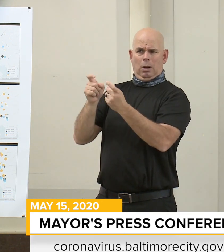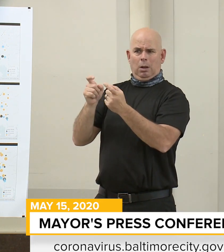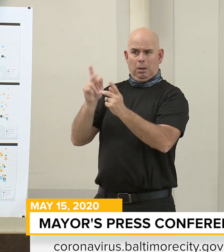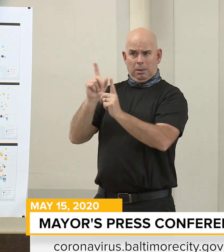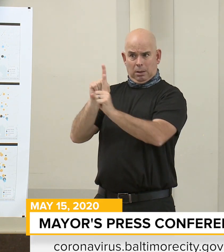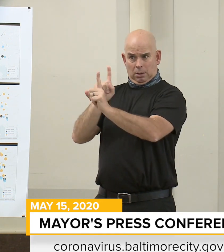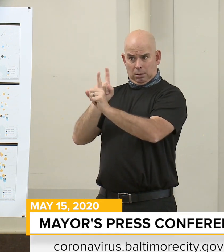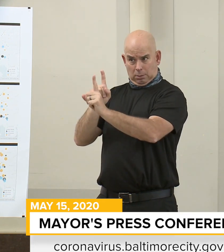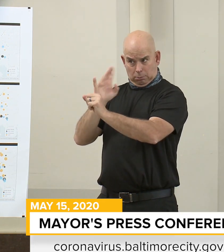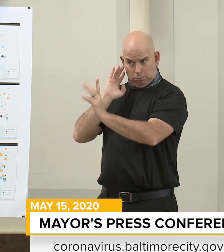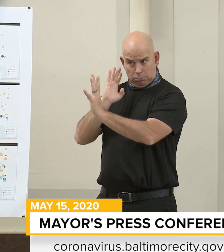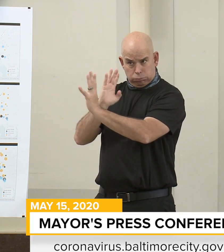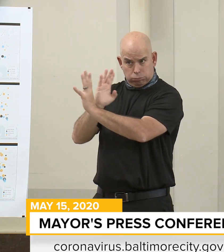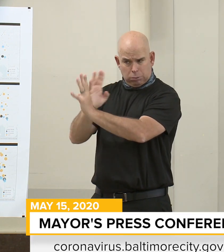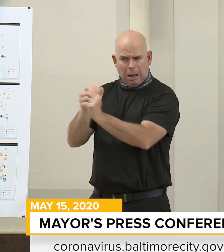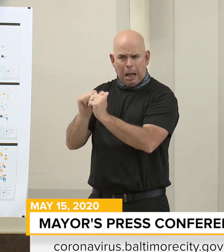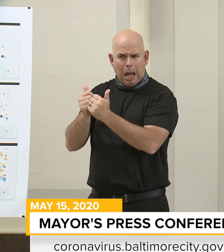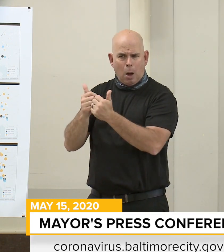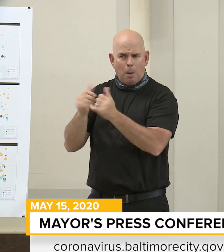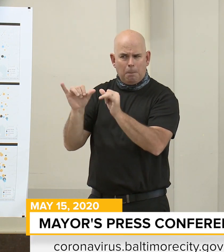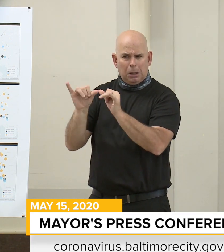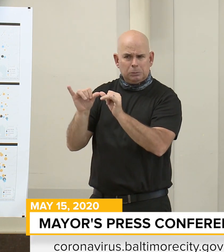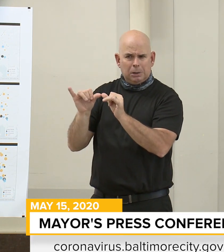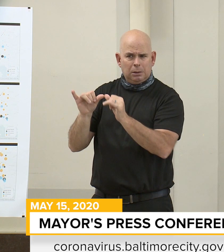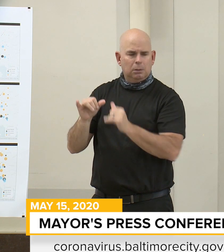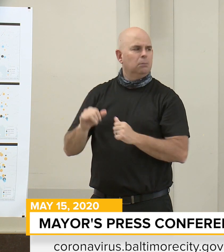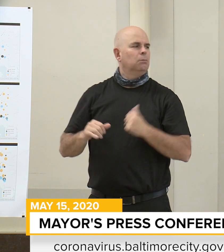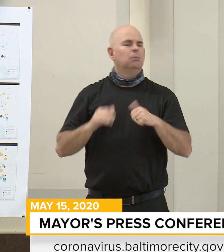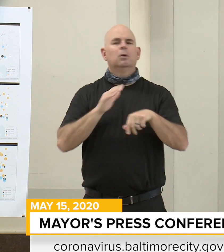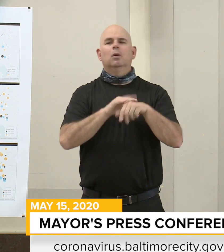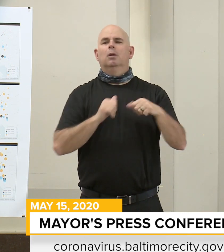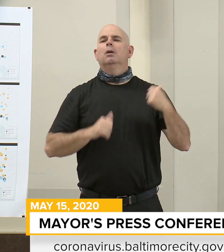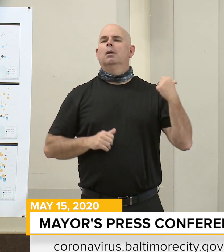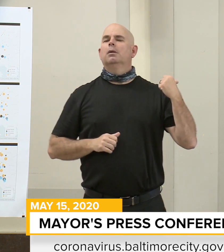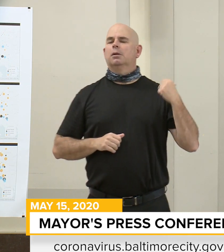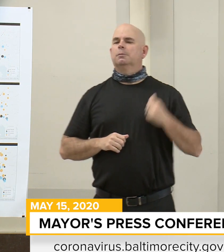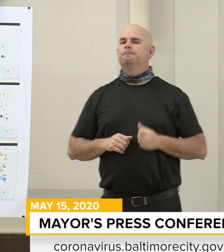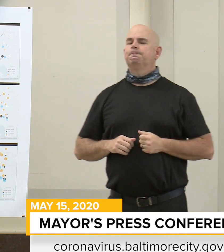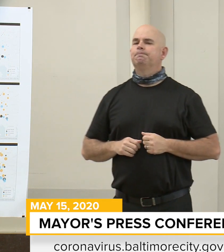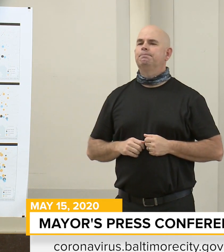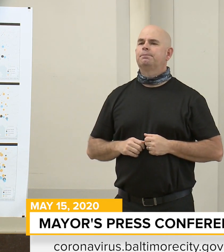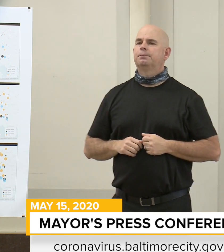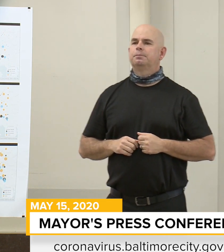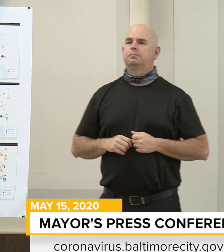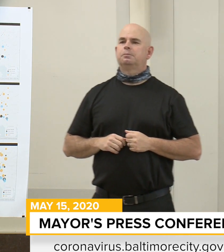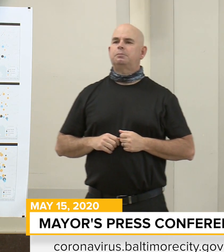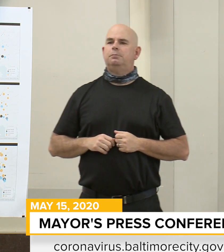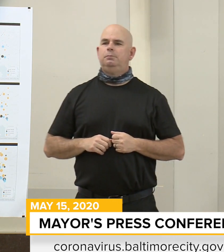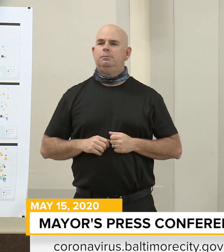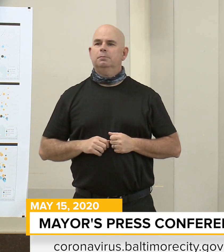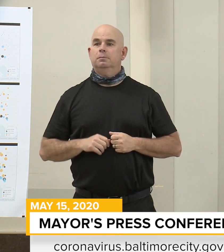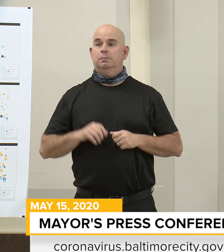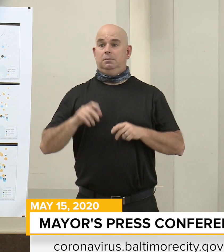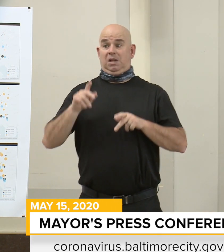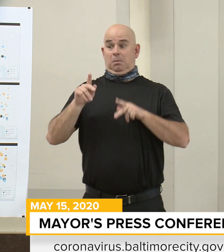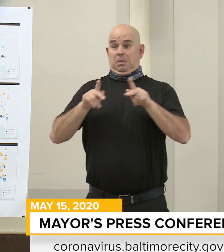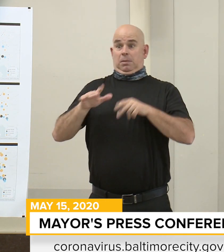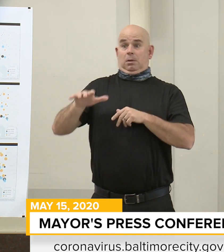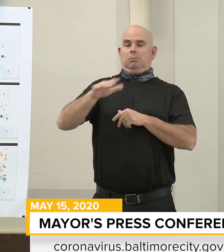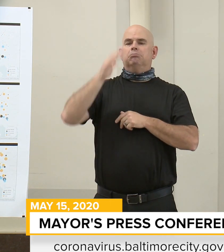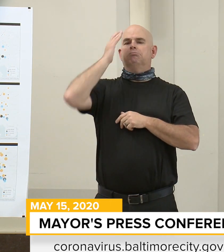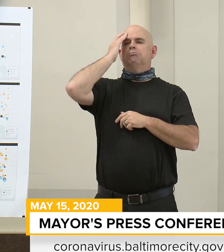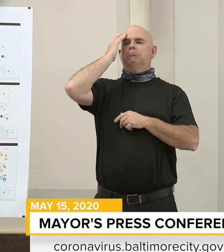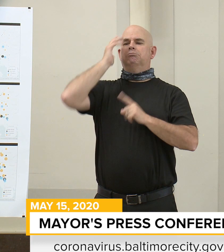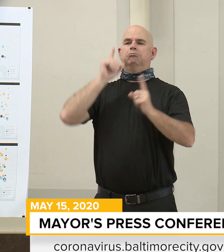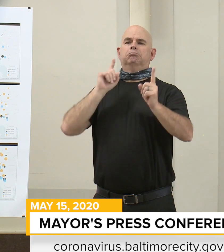Yeah, so I would echo what Mary Young said. So for the most part, folks are practicing social distancing. We did notify the local police